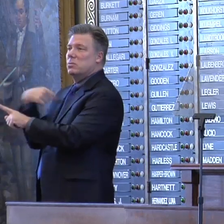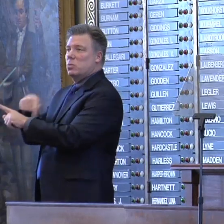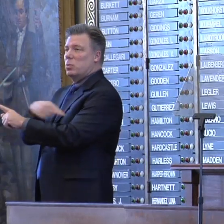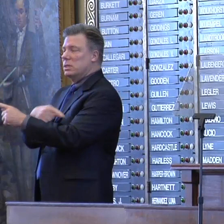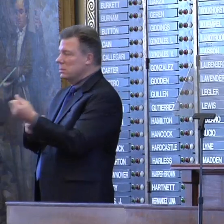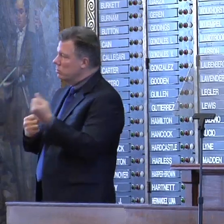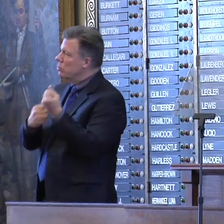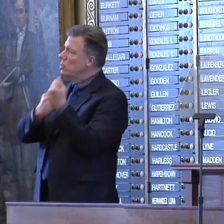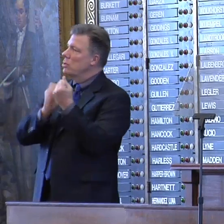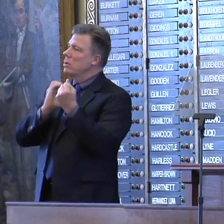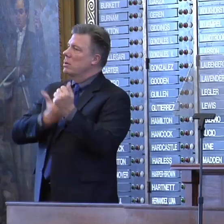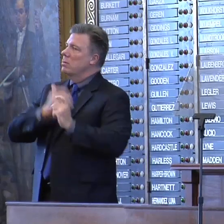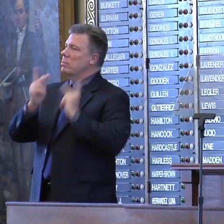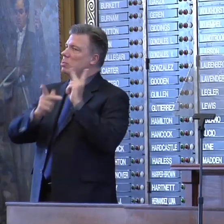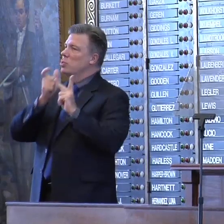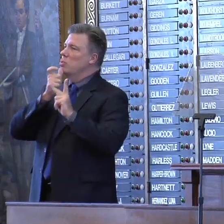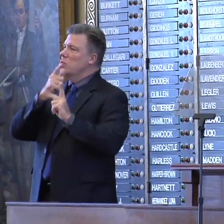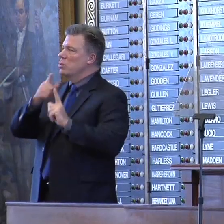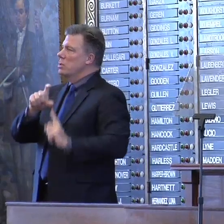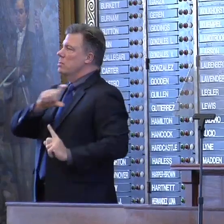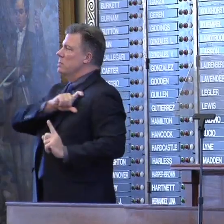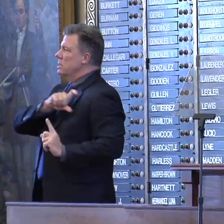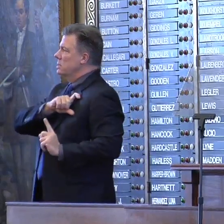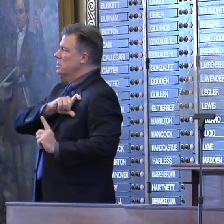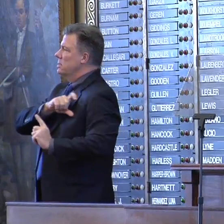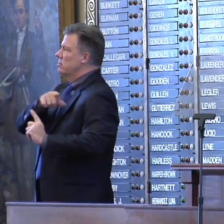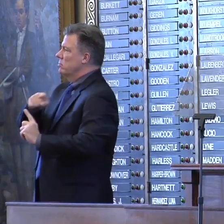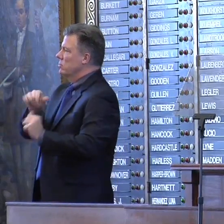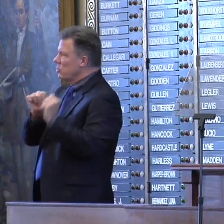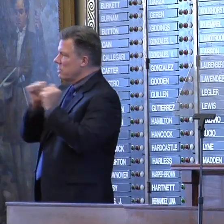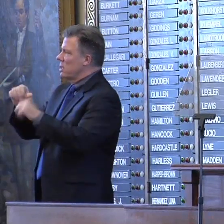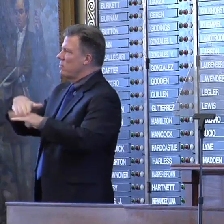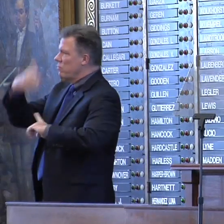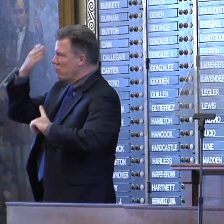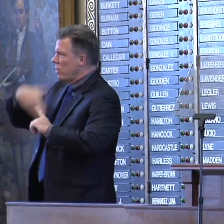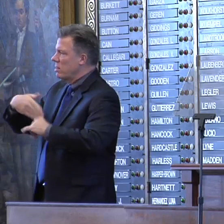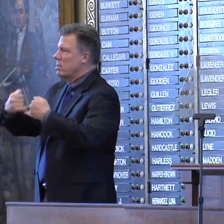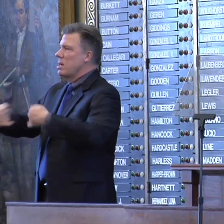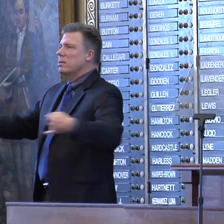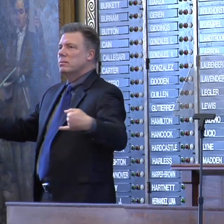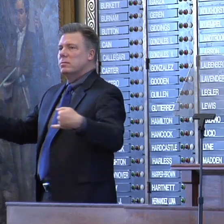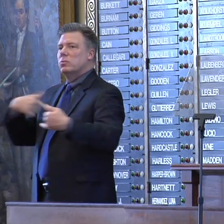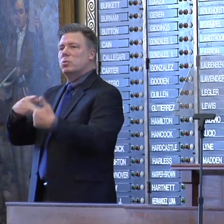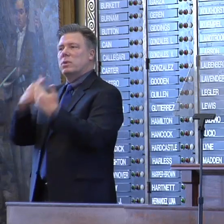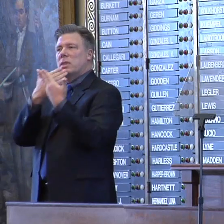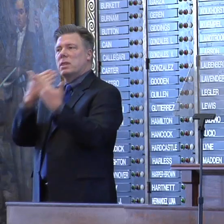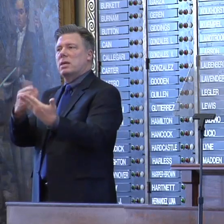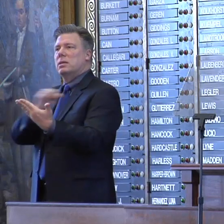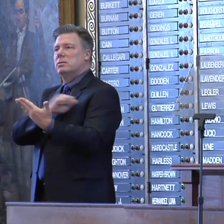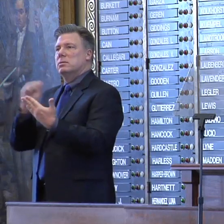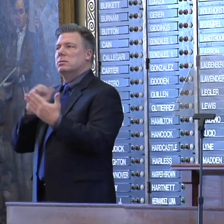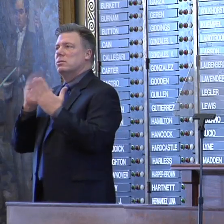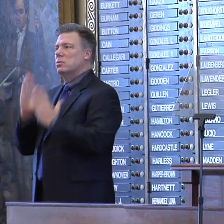enforcement who remain on the front lines of this struggle. I also want to thank Senator Williams and Representative